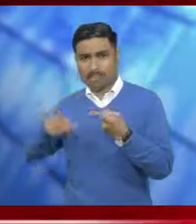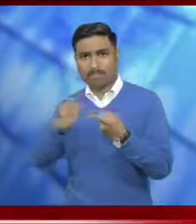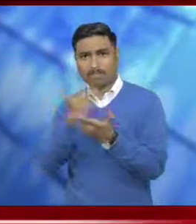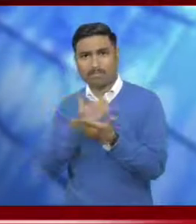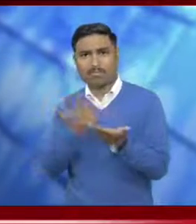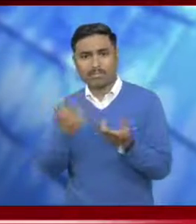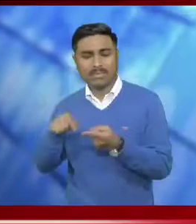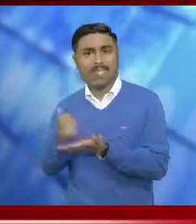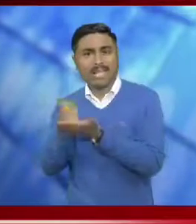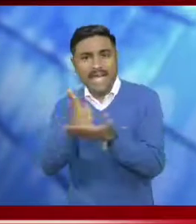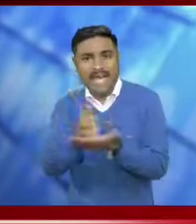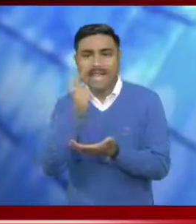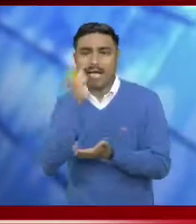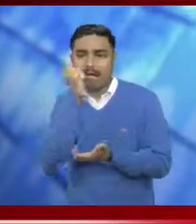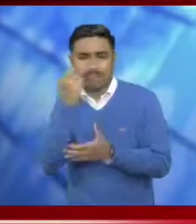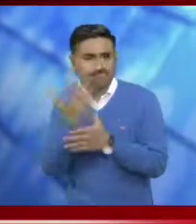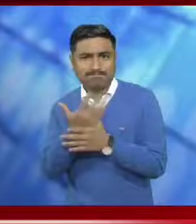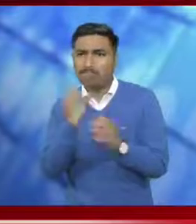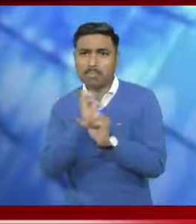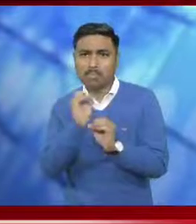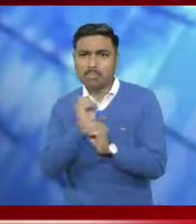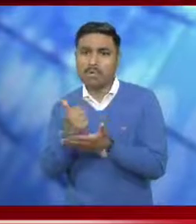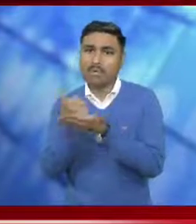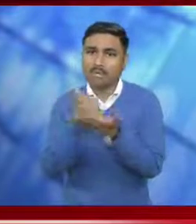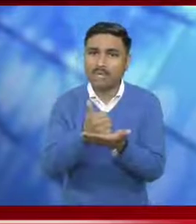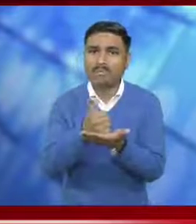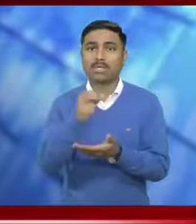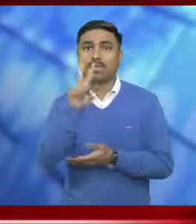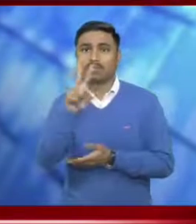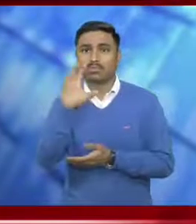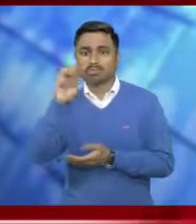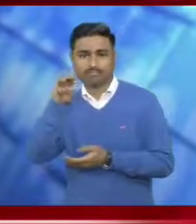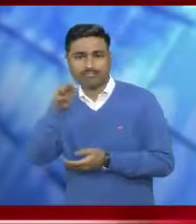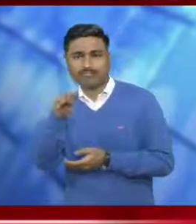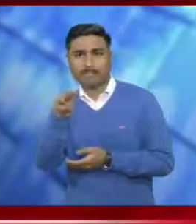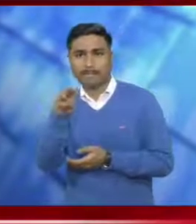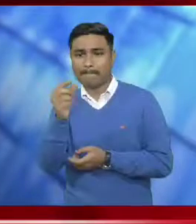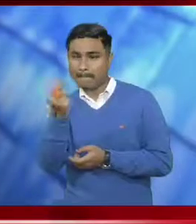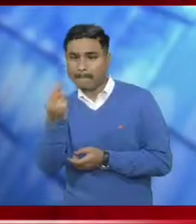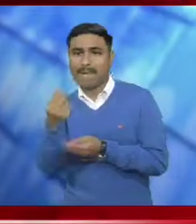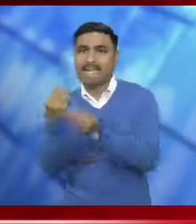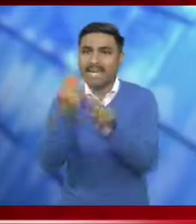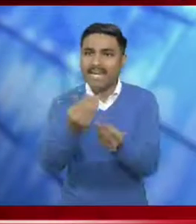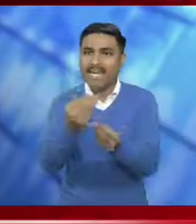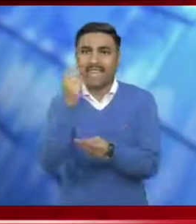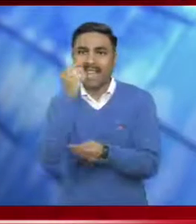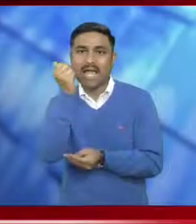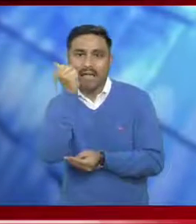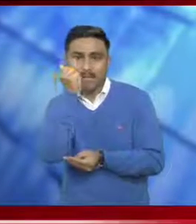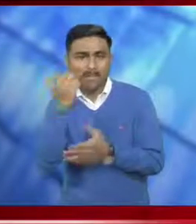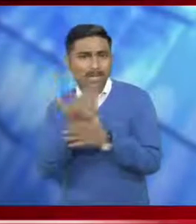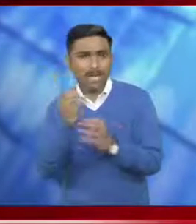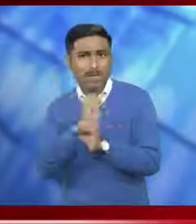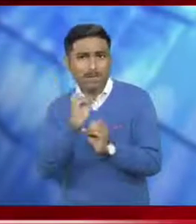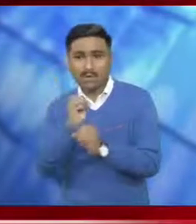savings among non-working mothers of Sikkim. The sum of Rs.,000 will be directly transferred by the